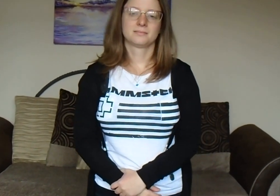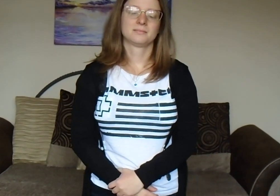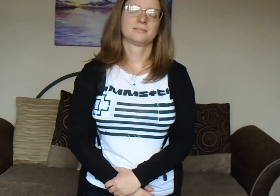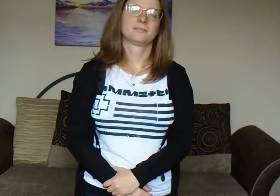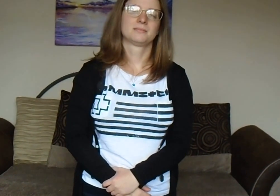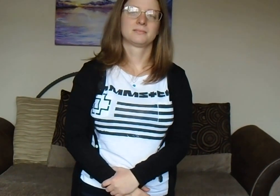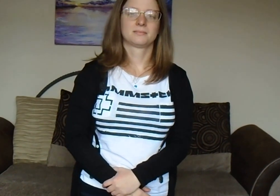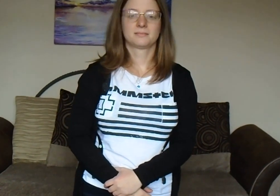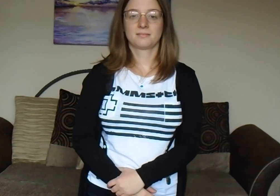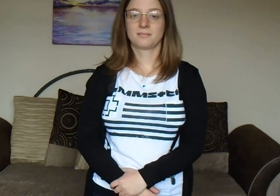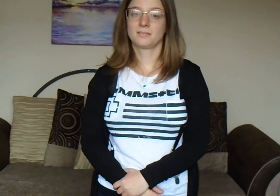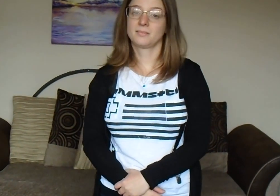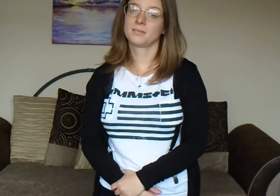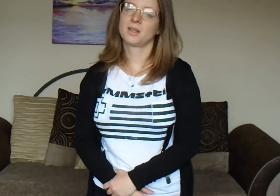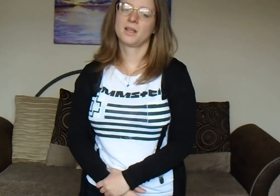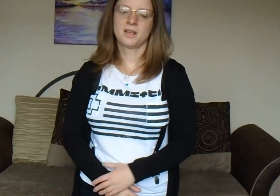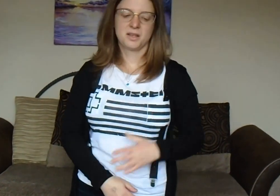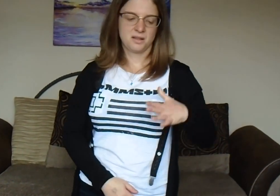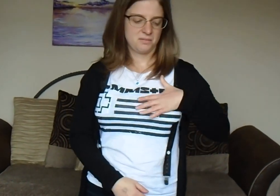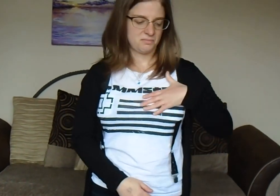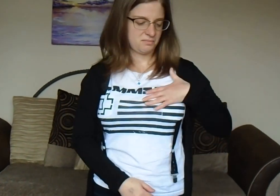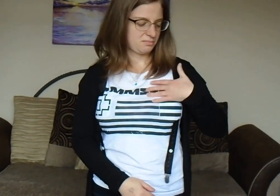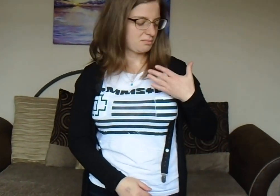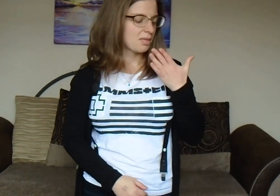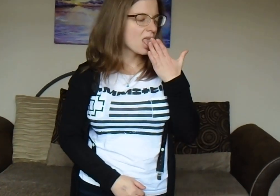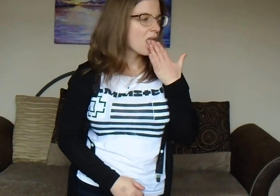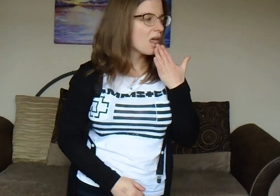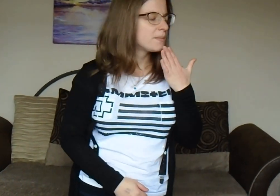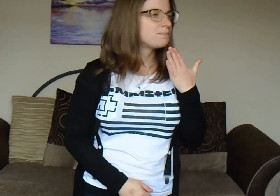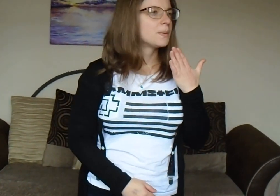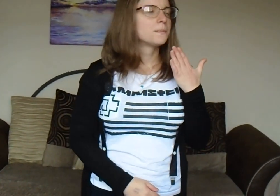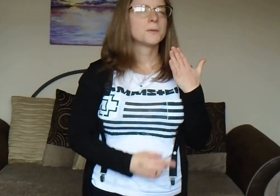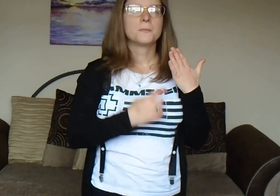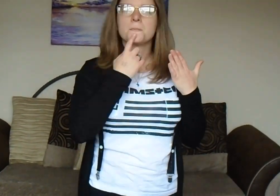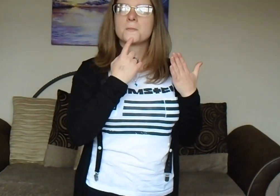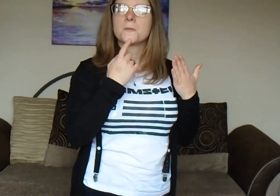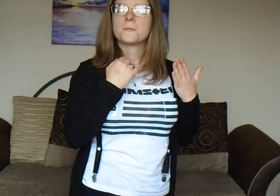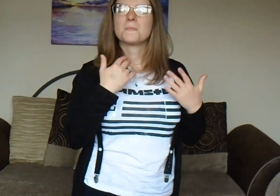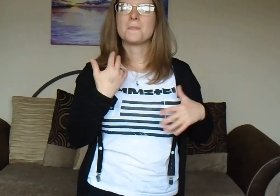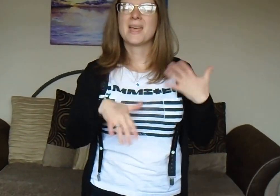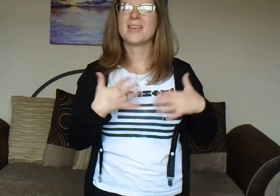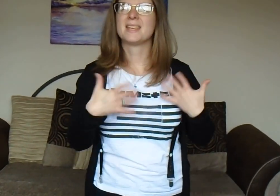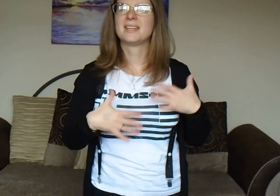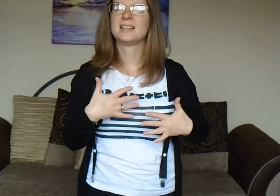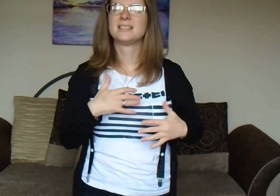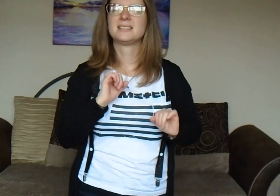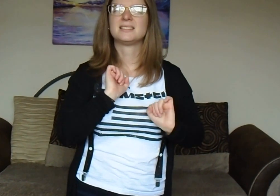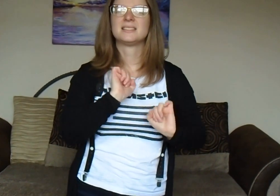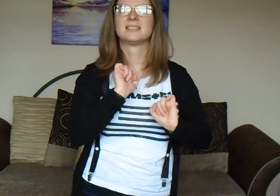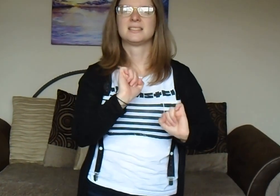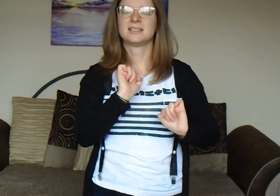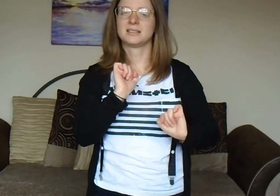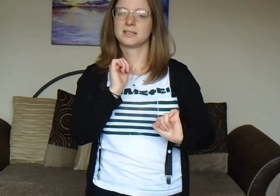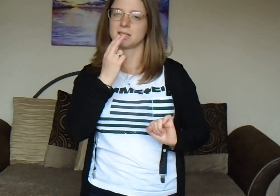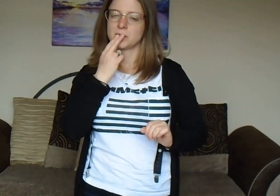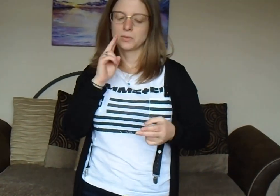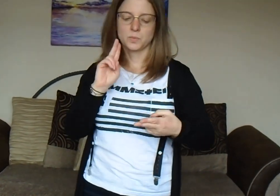I make your heart I taste the pain I kiss your skin